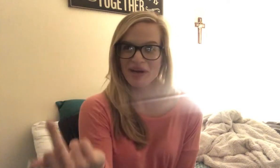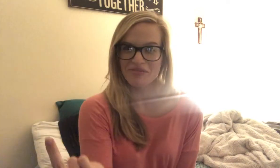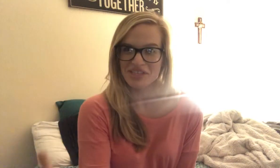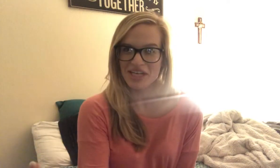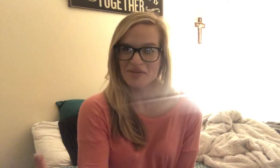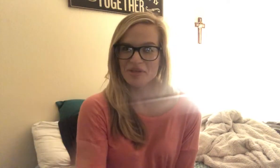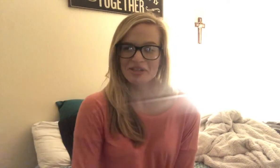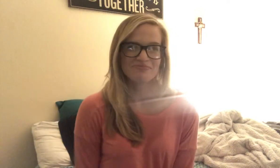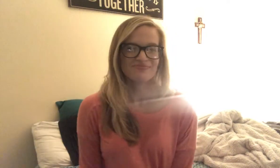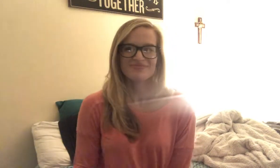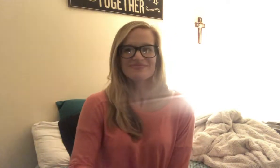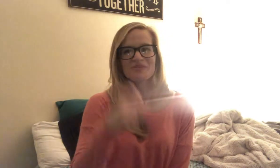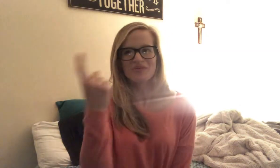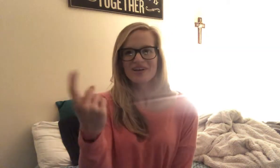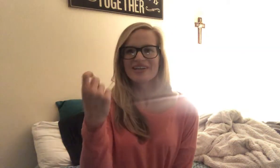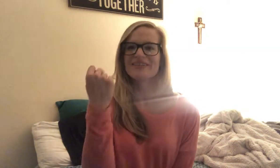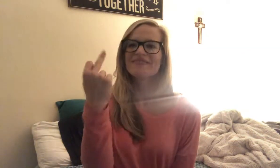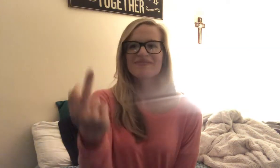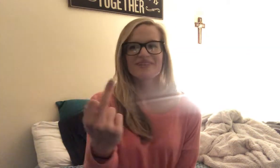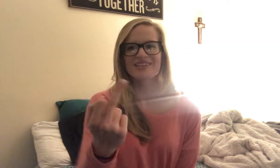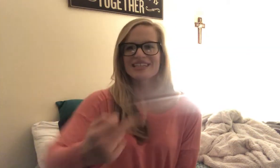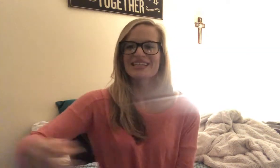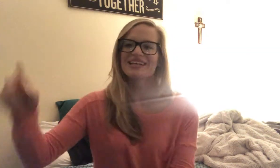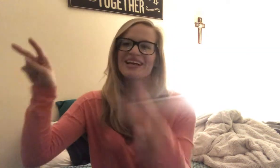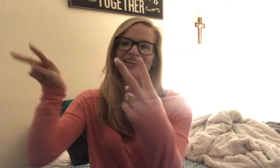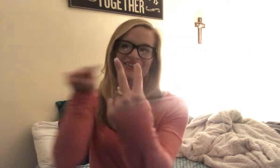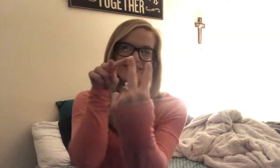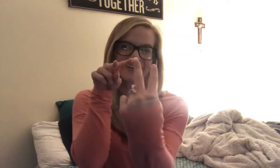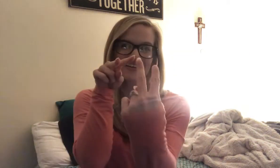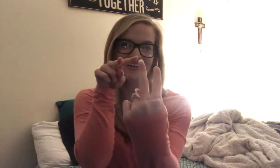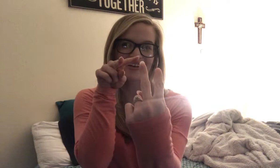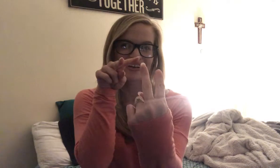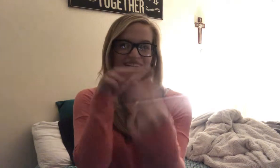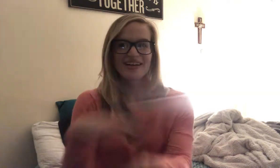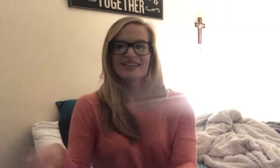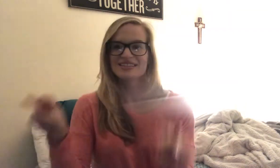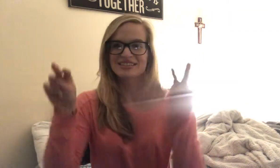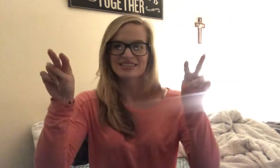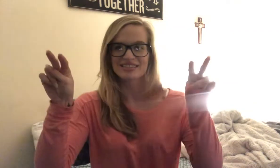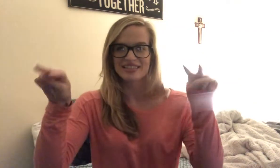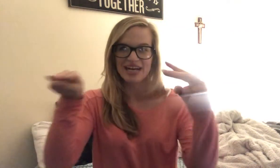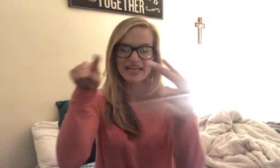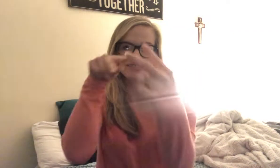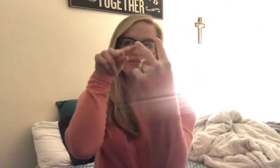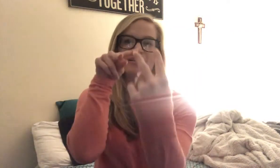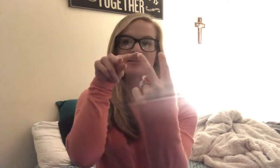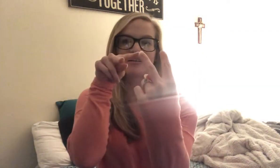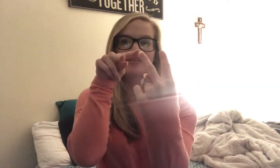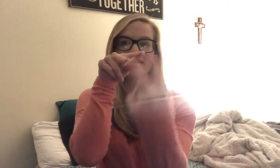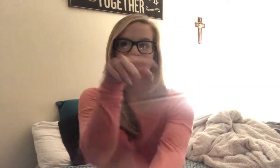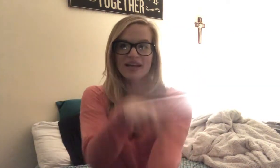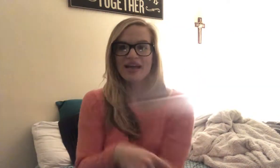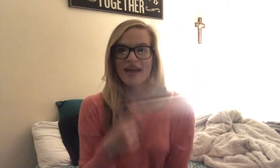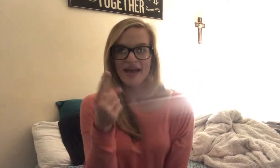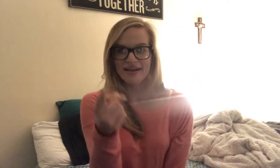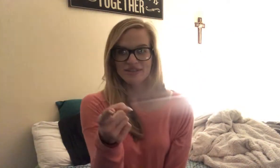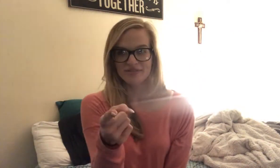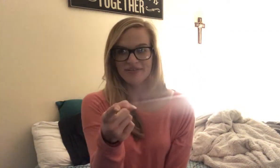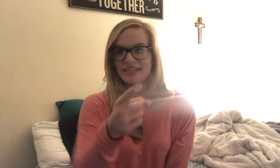off the camera, one fucking look. This is just your eyes meeting. Look at your face.